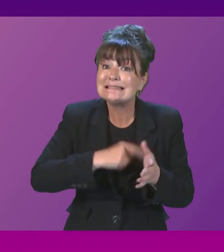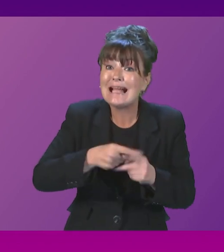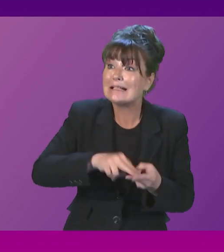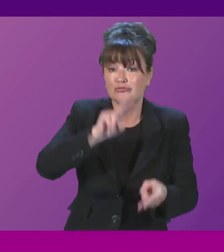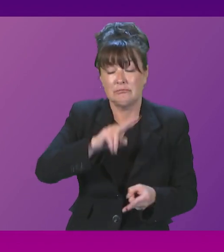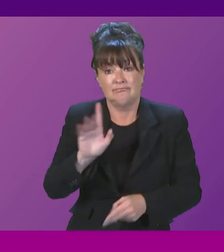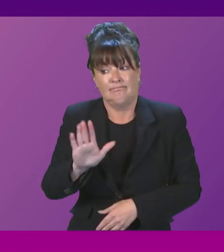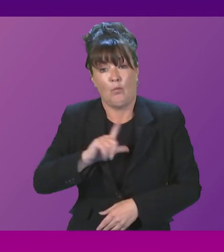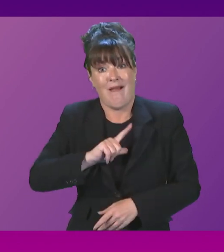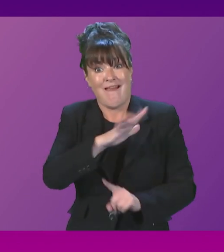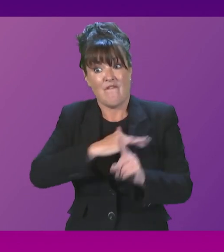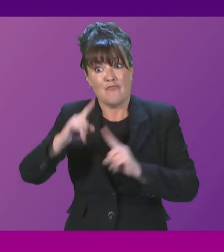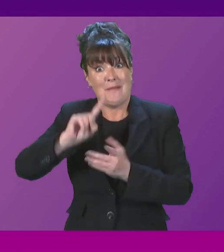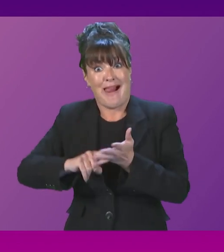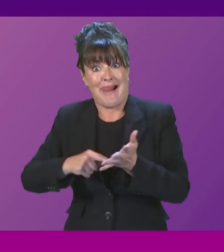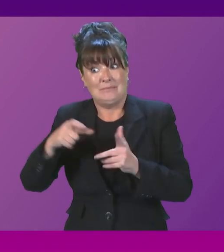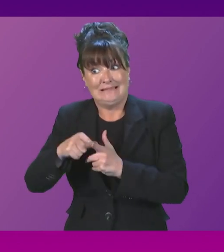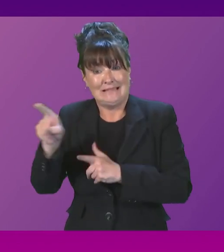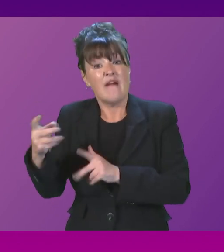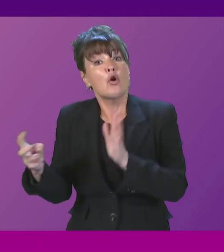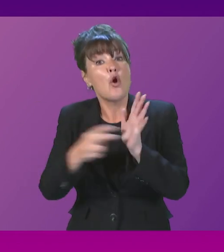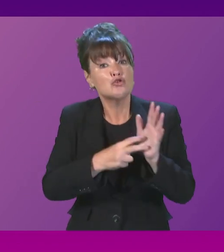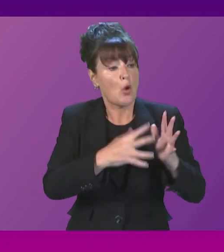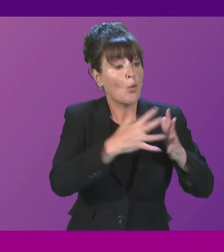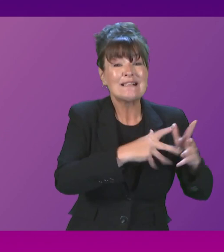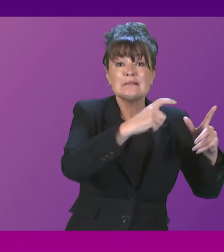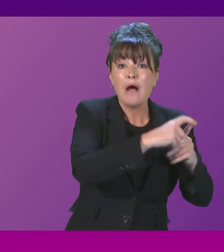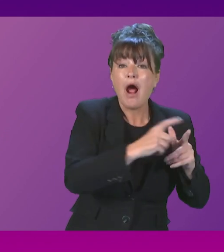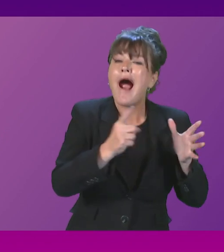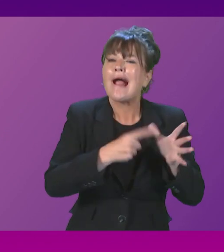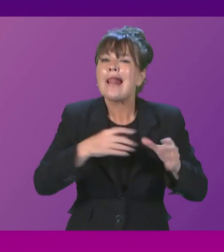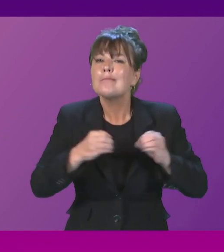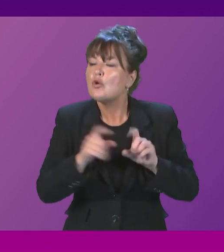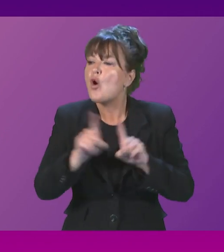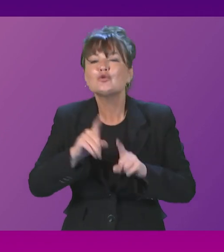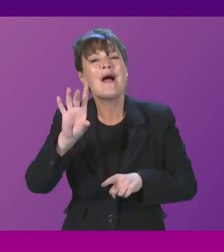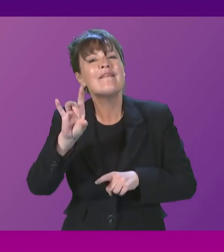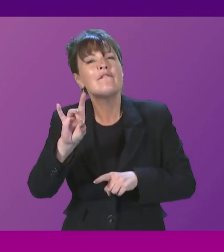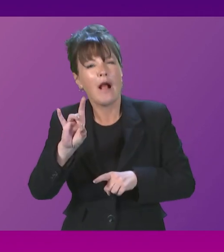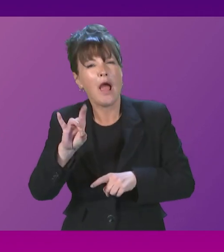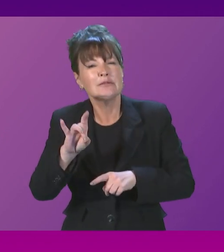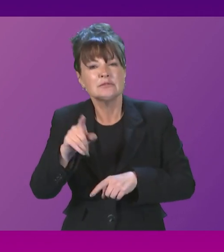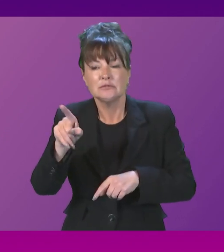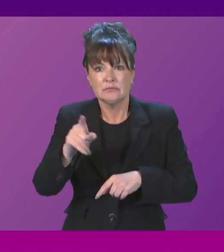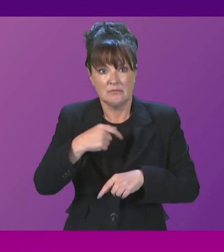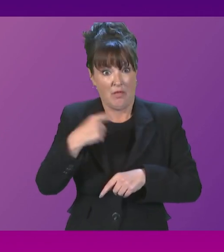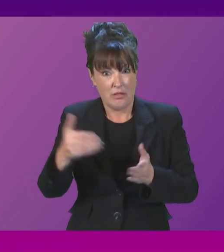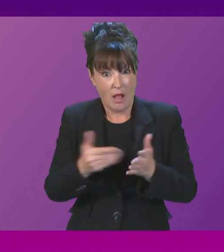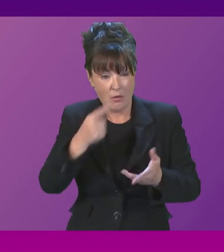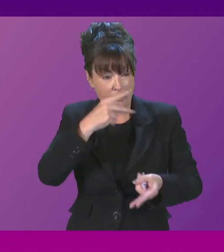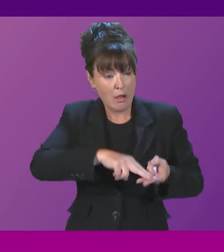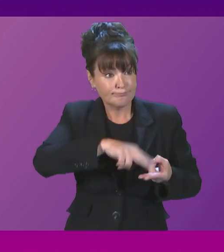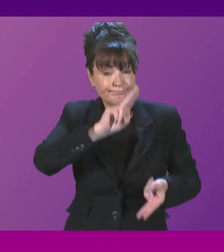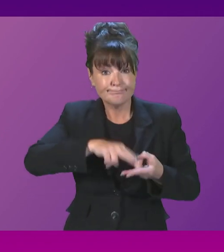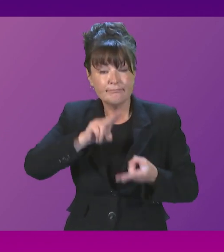Environmental Limited, who have a contract with Western Bartonshire, Ogyle and Butte and Inverclyde councils for landfill, is increasing the cost per